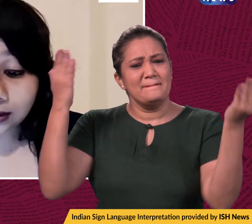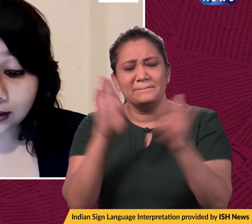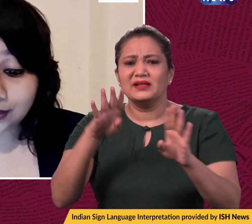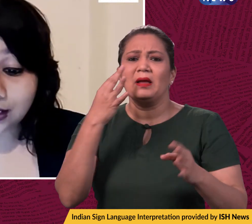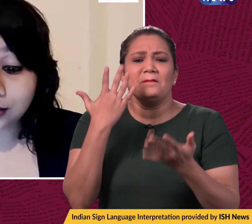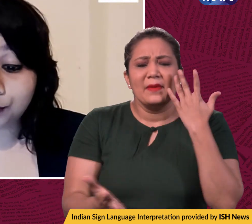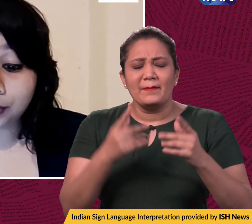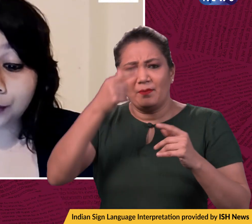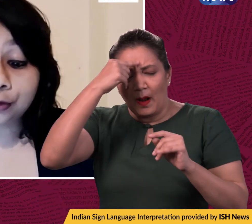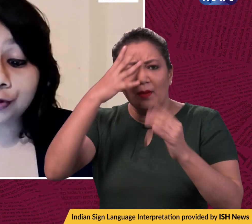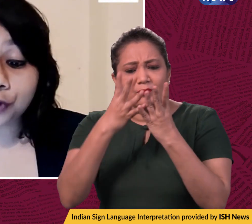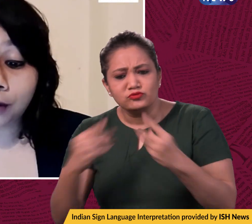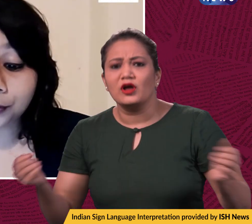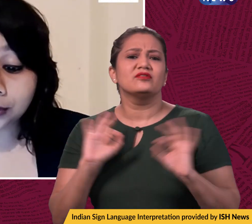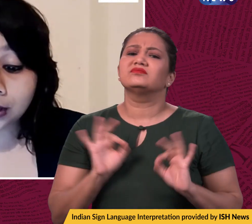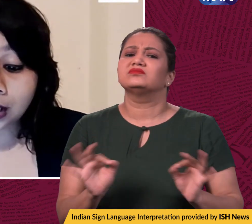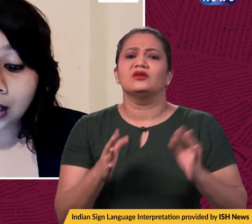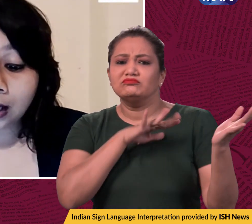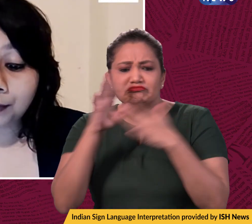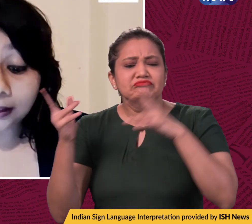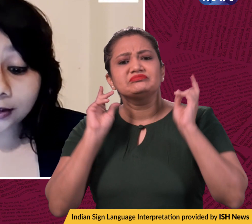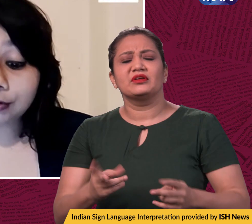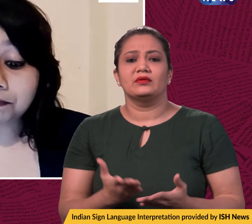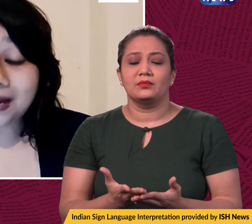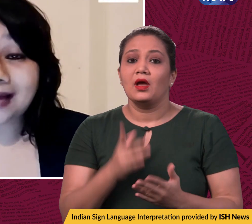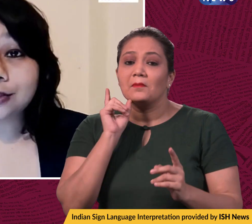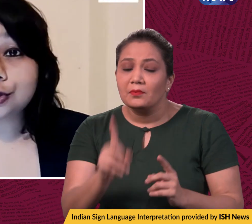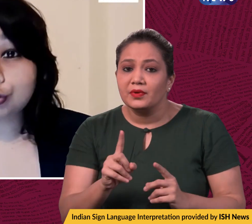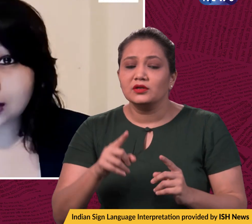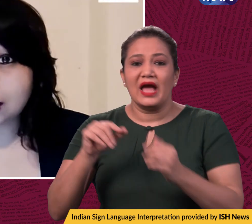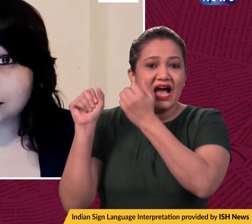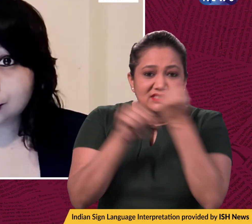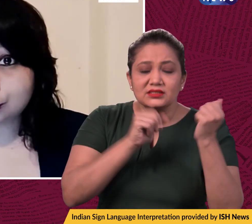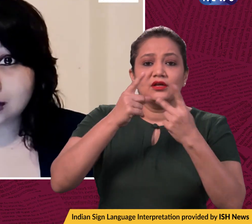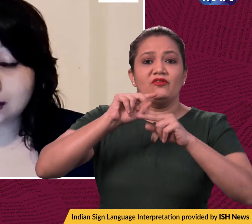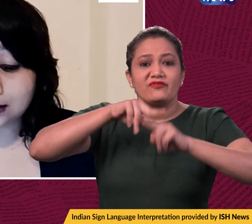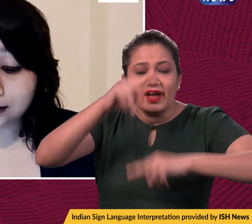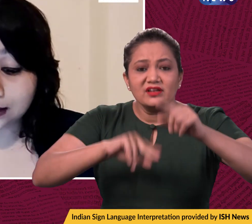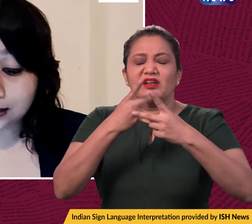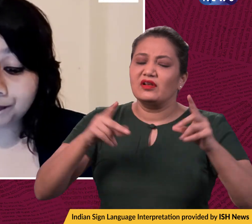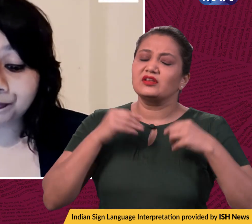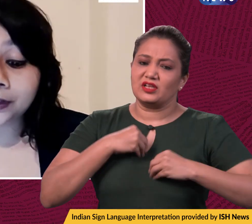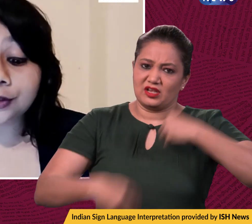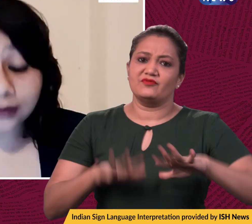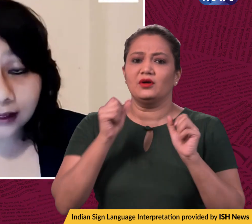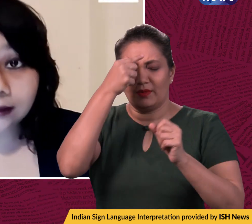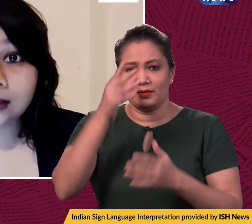alleviate the pollution problem but could impact sugarcane industries in the state. To this,